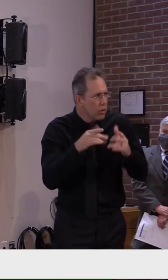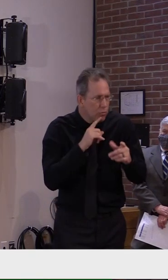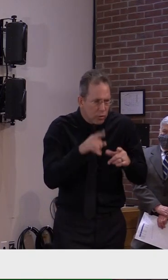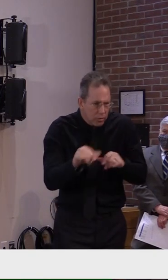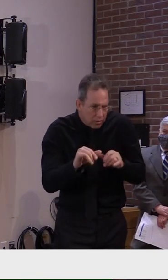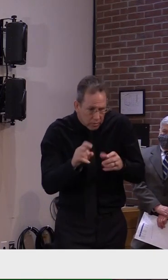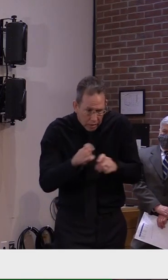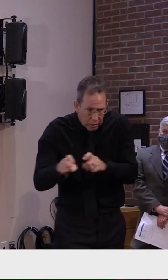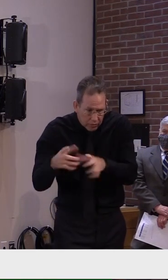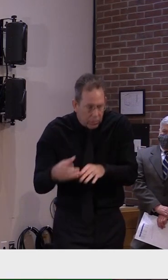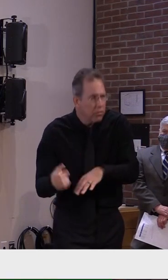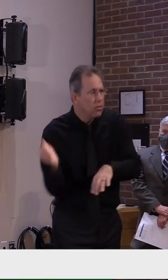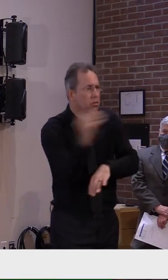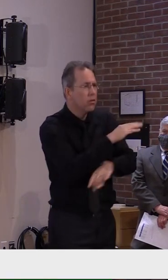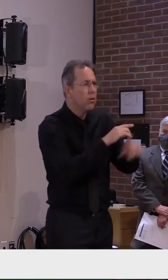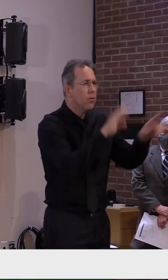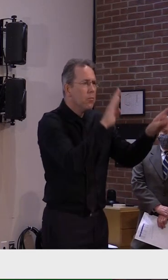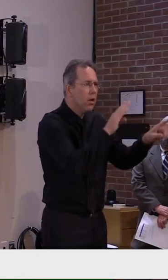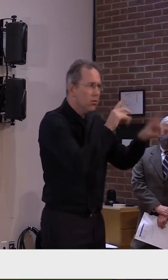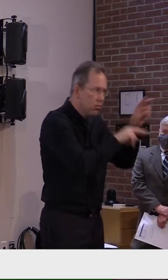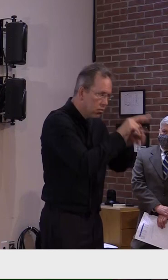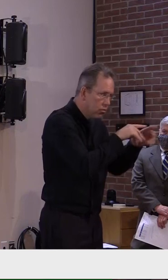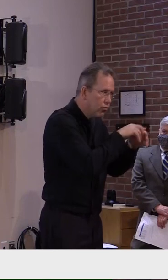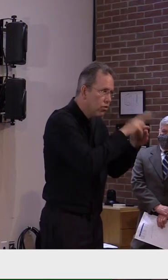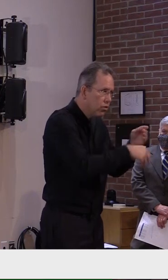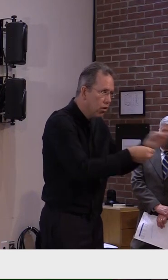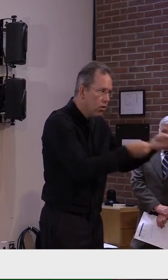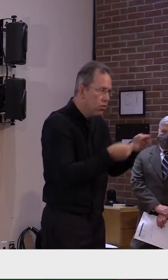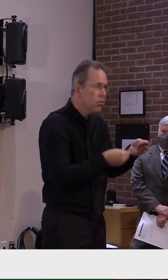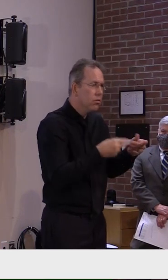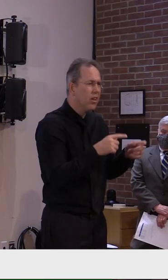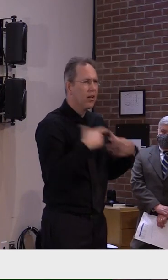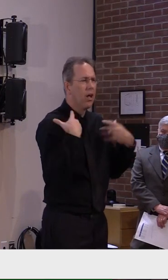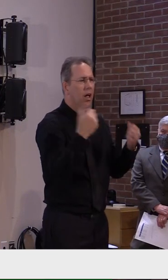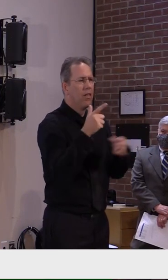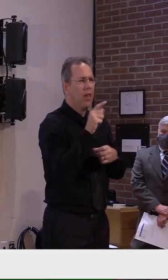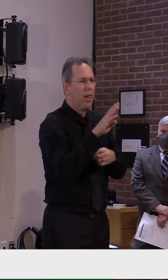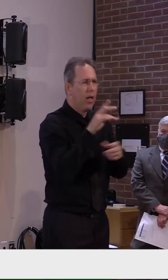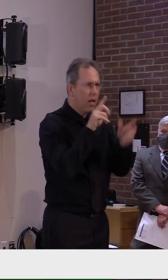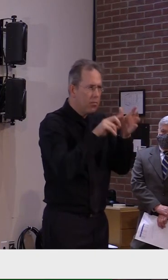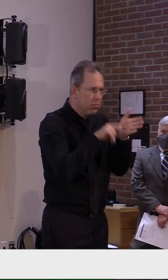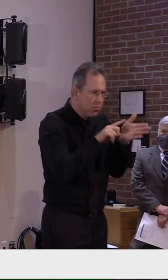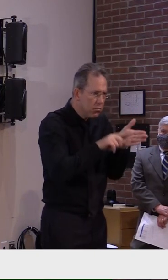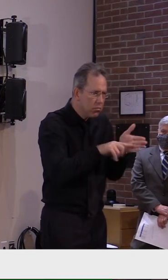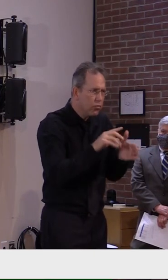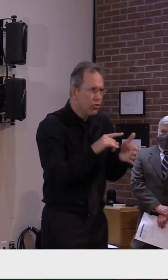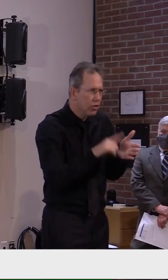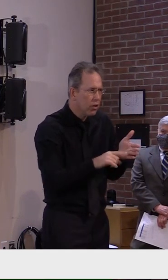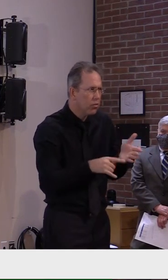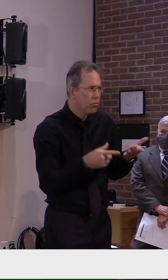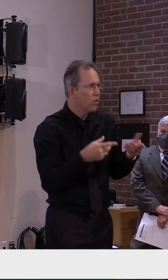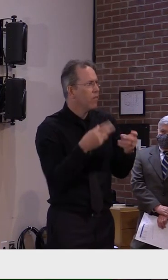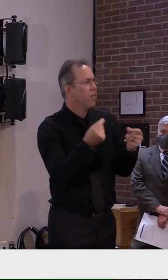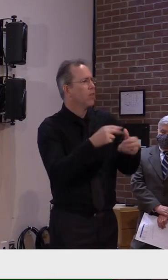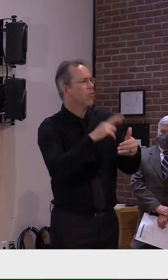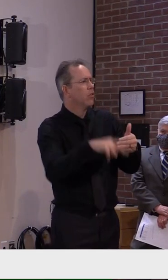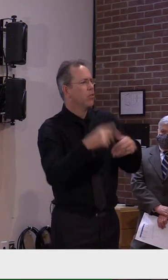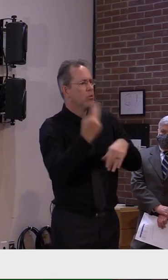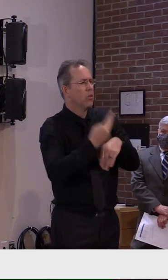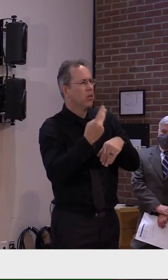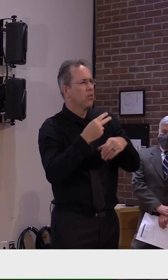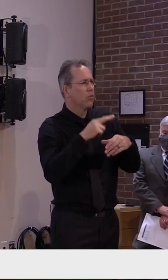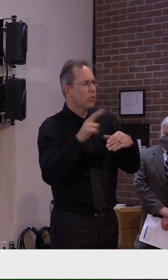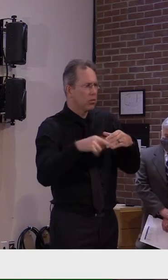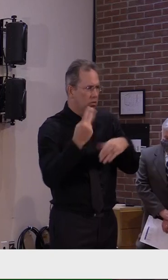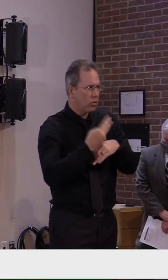consistently below two days. And then we have the access through the pharmacies and other